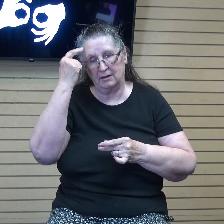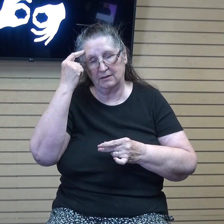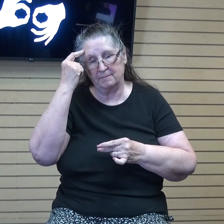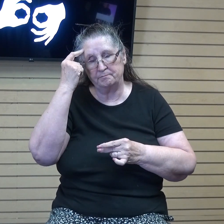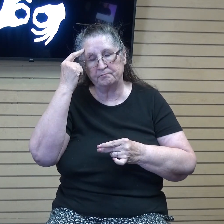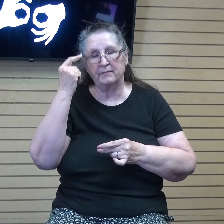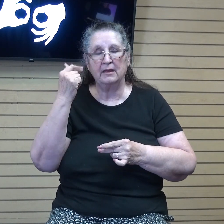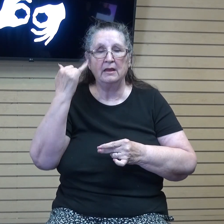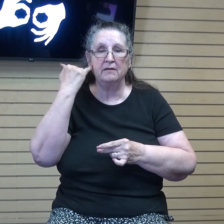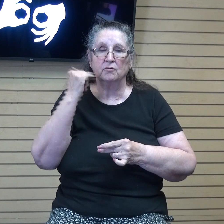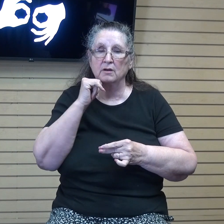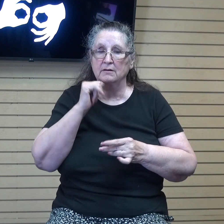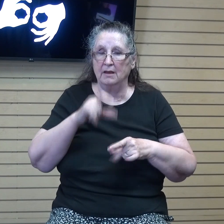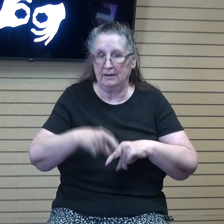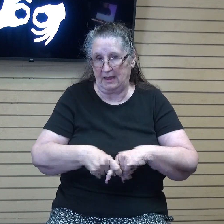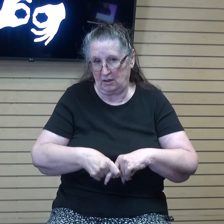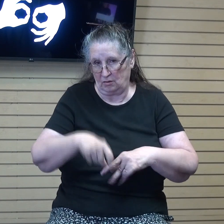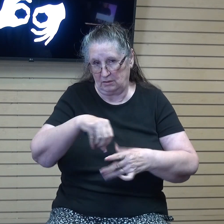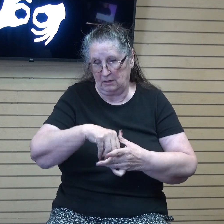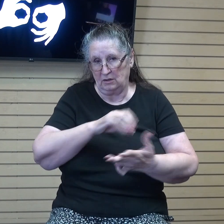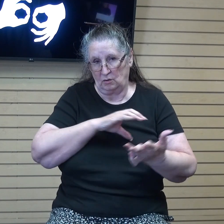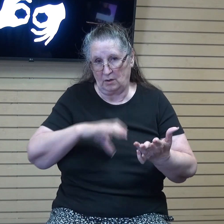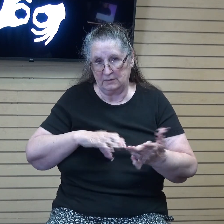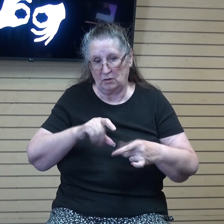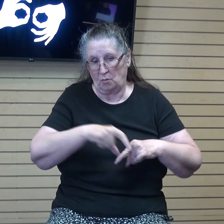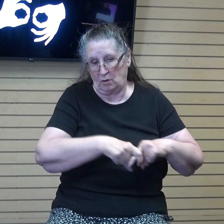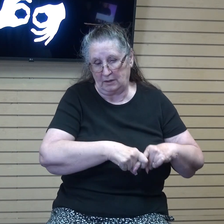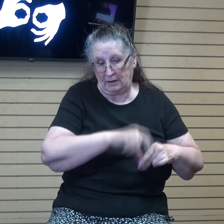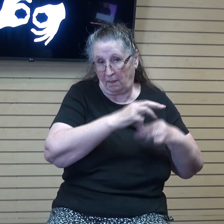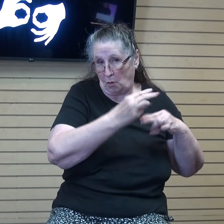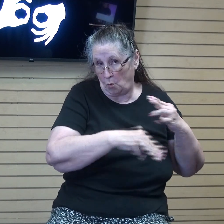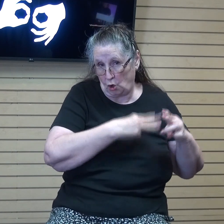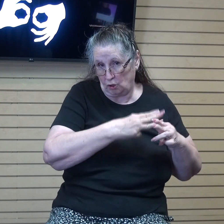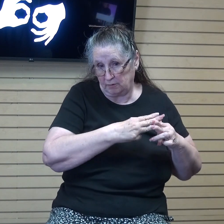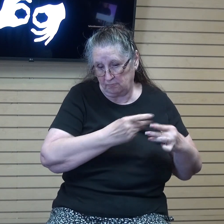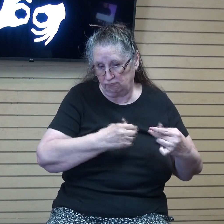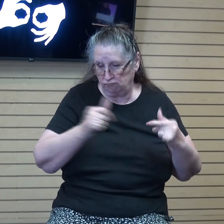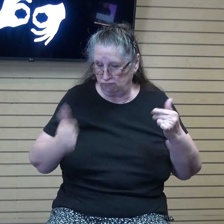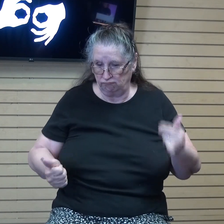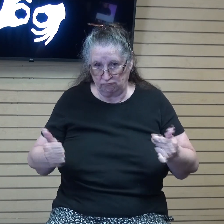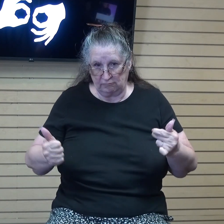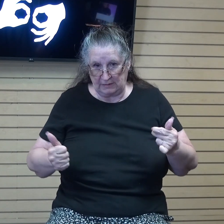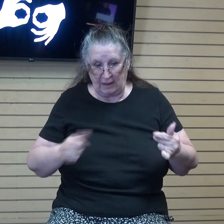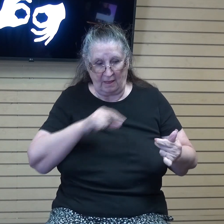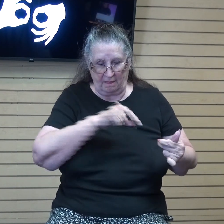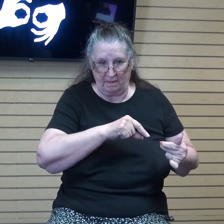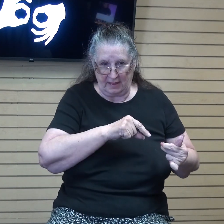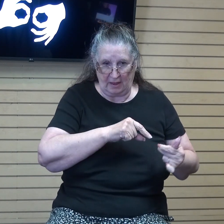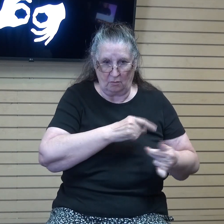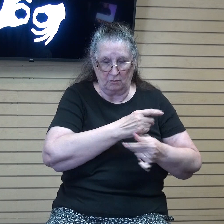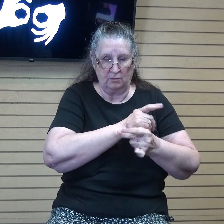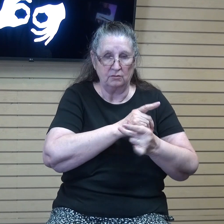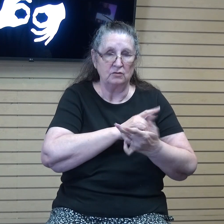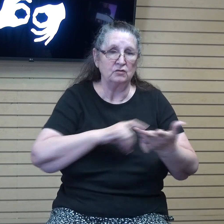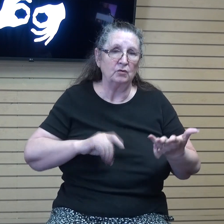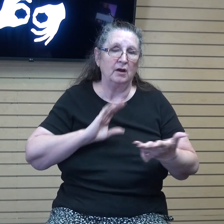not anchored in Christ, then we are anchored in this world. And that will destroy both our salvation and our witness.